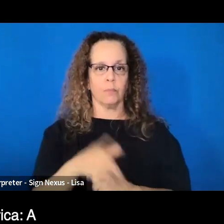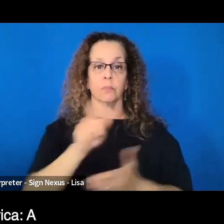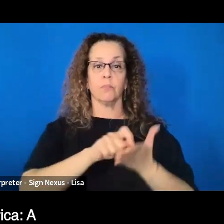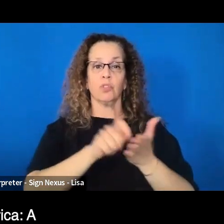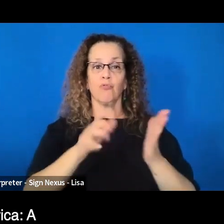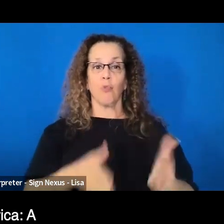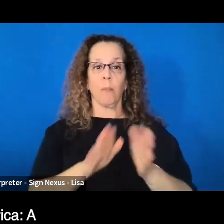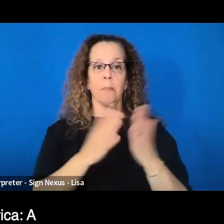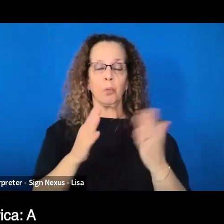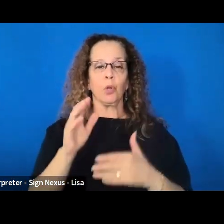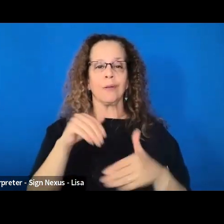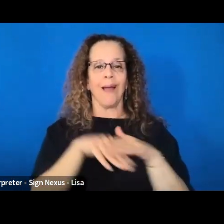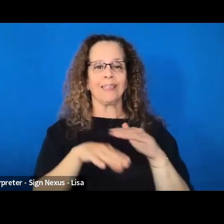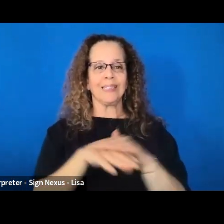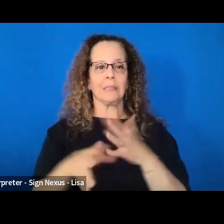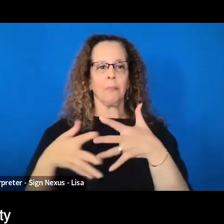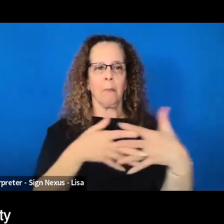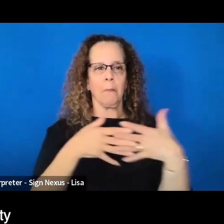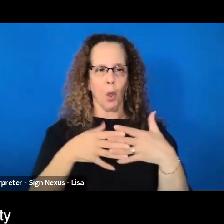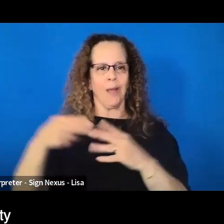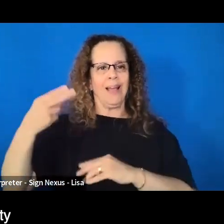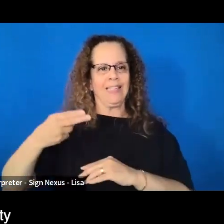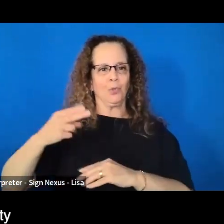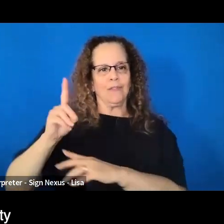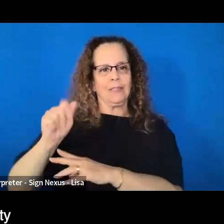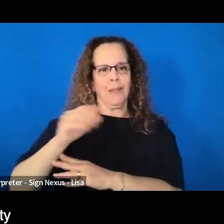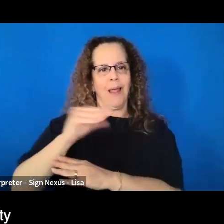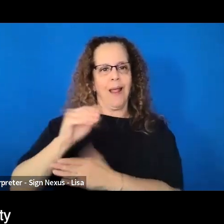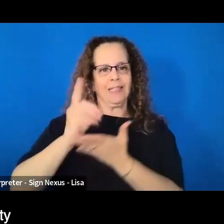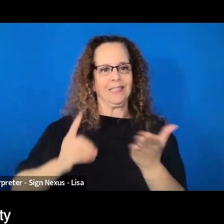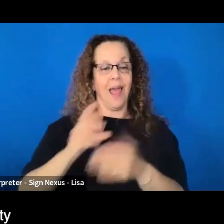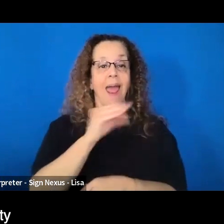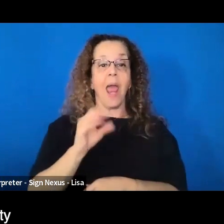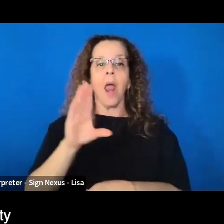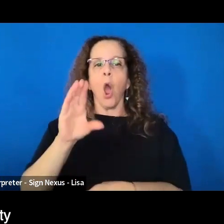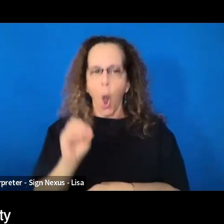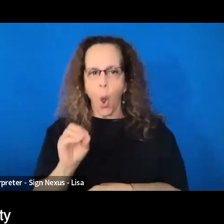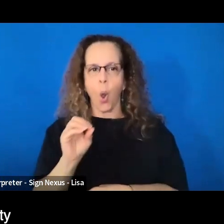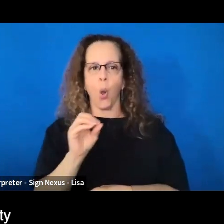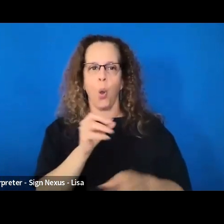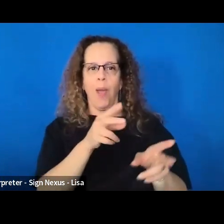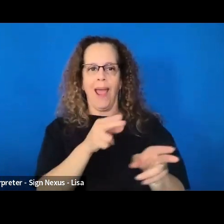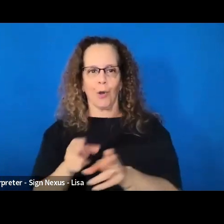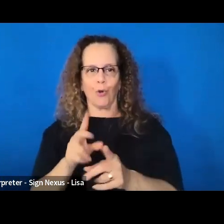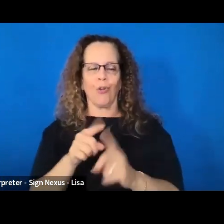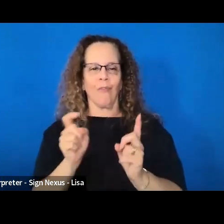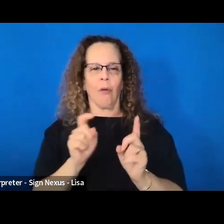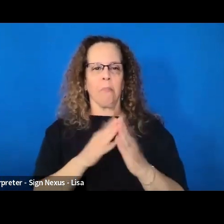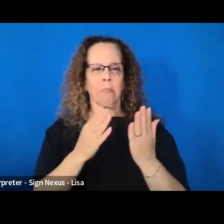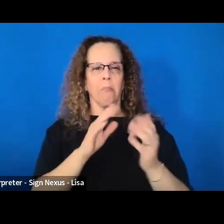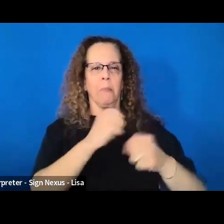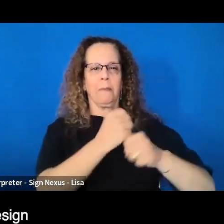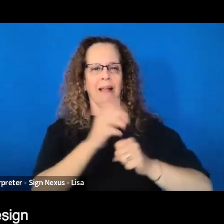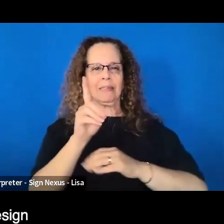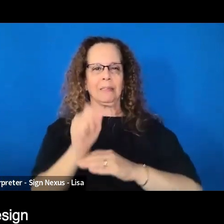Disability and Design, and co-editor of Making Disability Modern, Design Histories. Her work explores